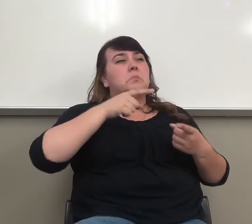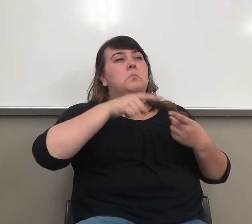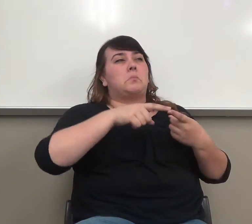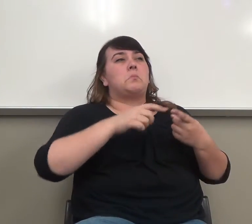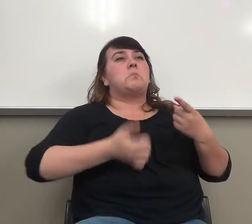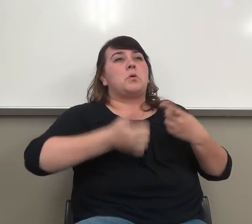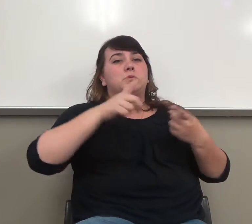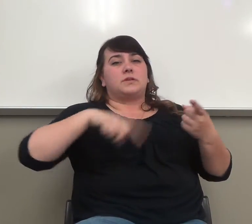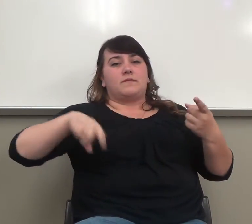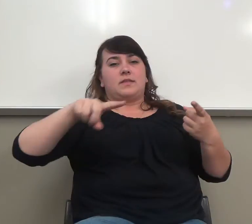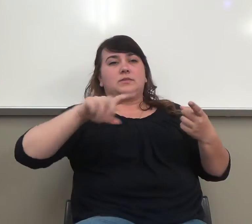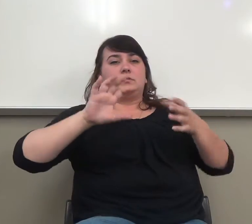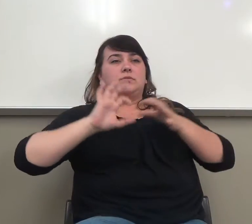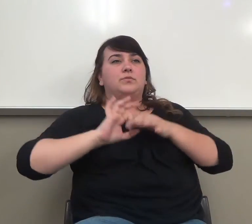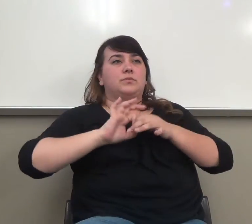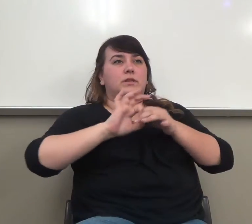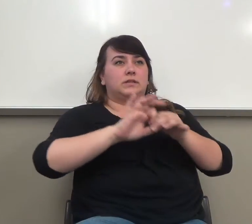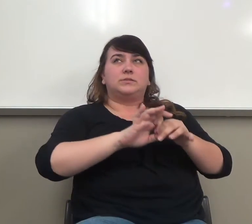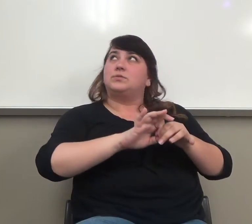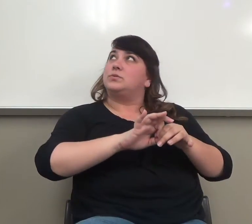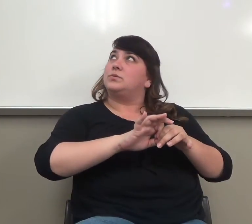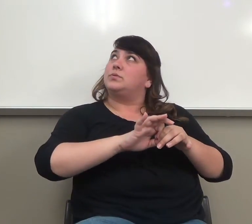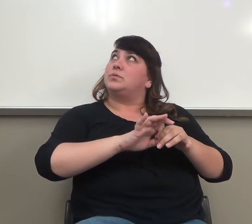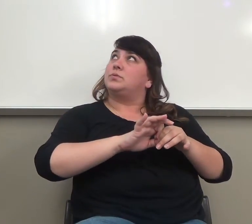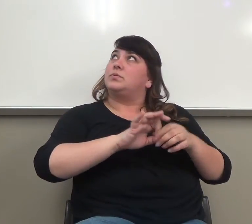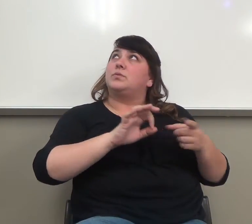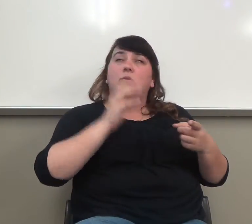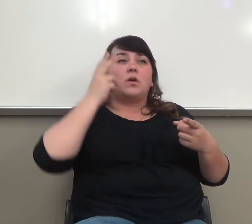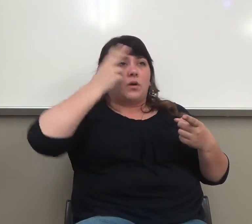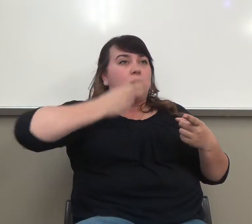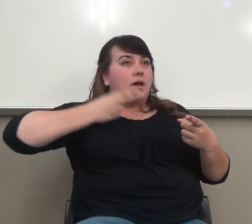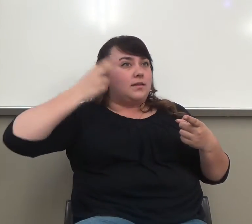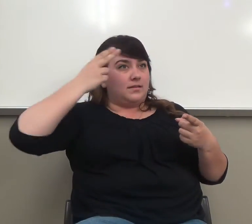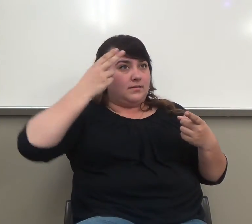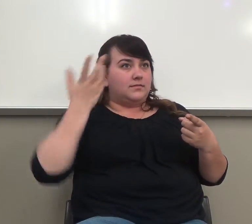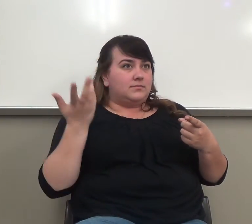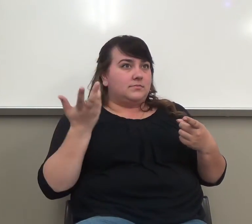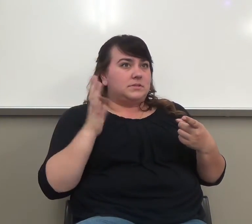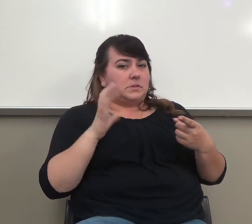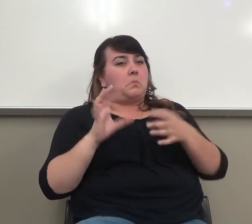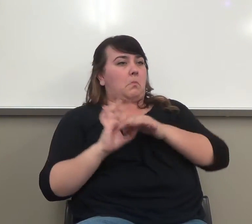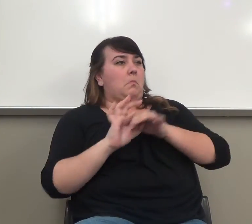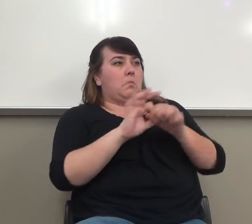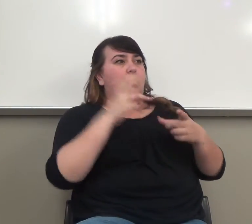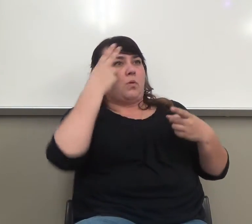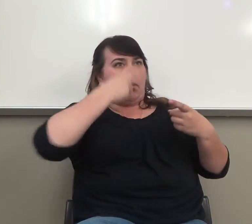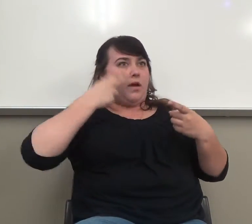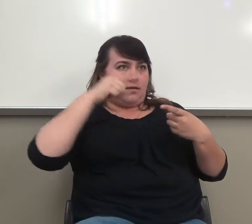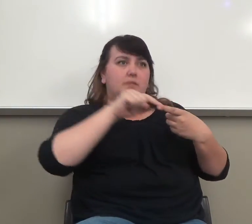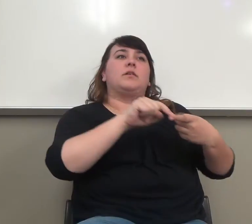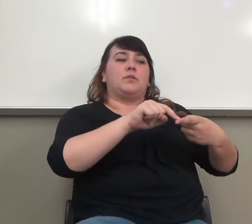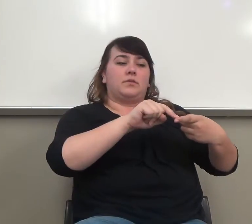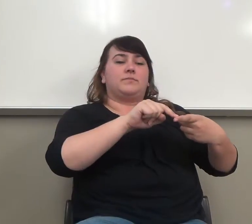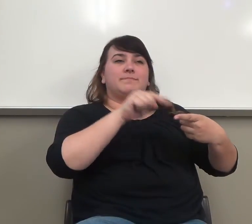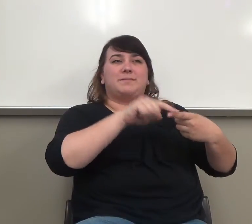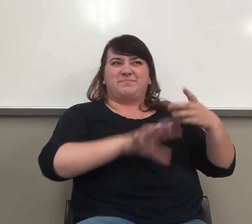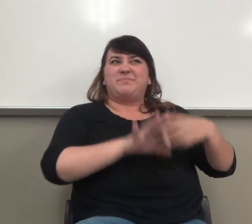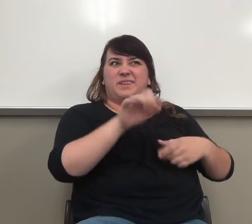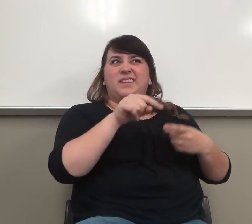sounds like Hawaii. Okay. So, I think I'm going to pick Hawaii. I'm going to